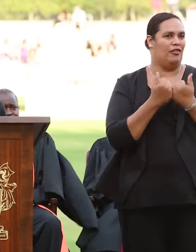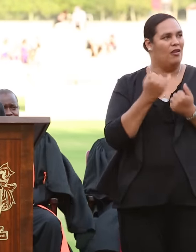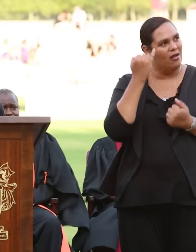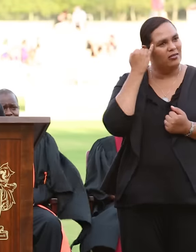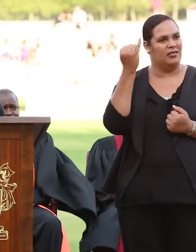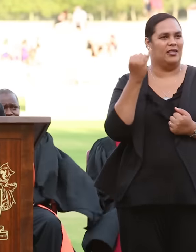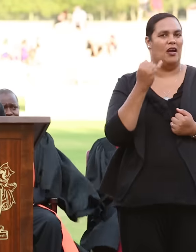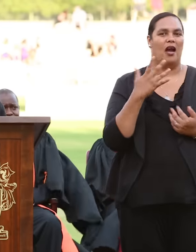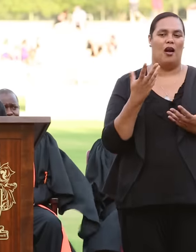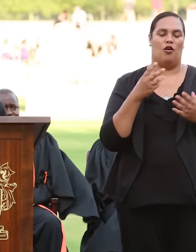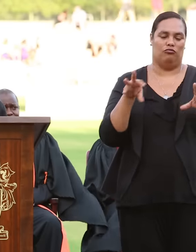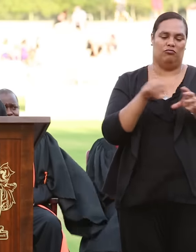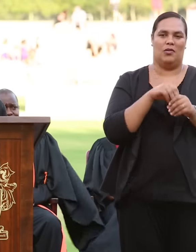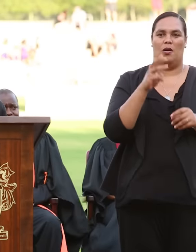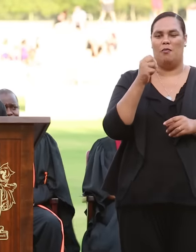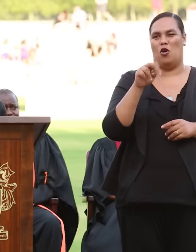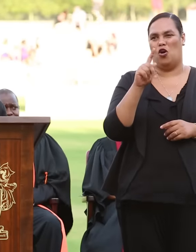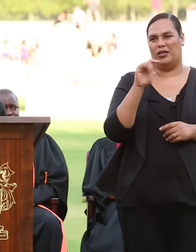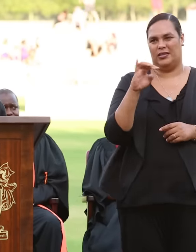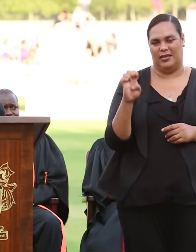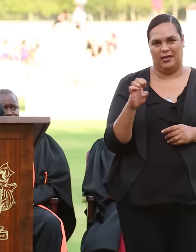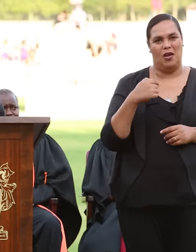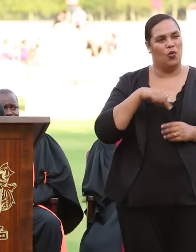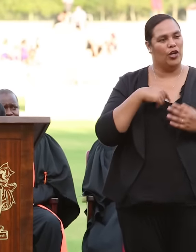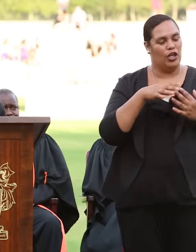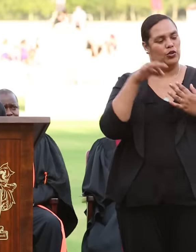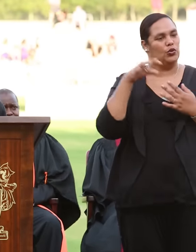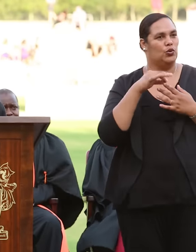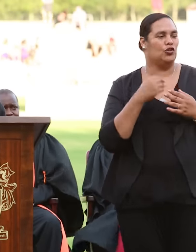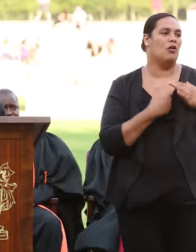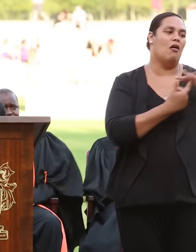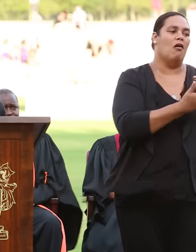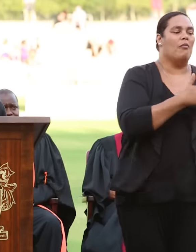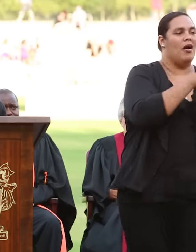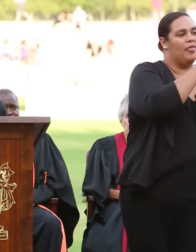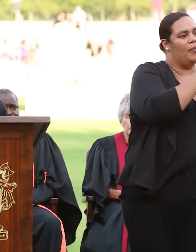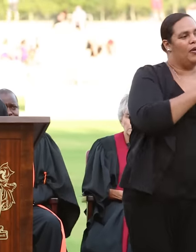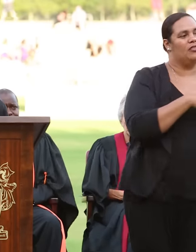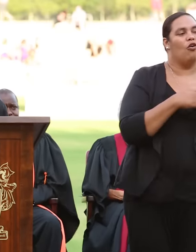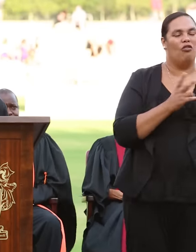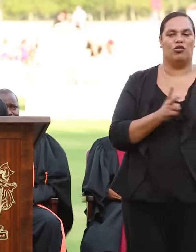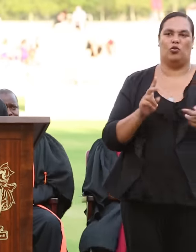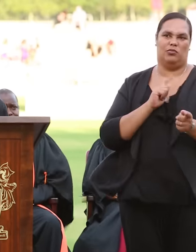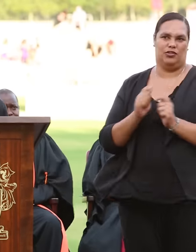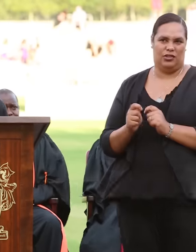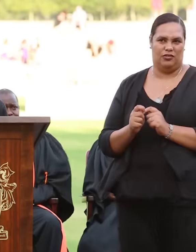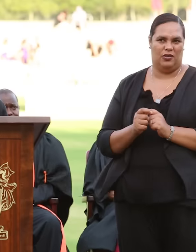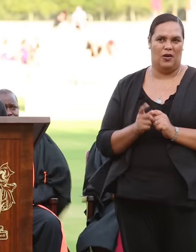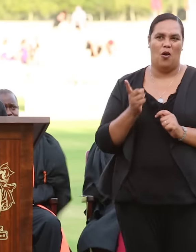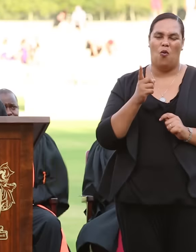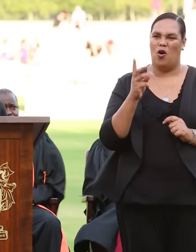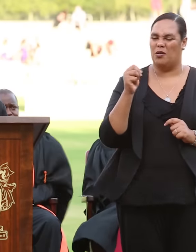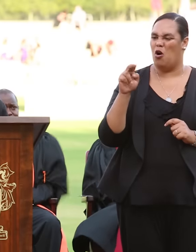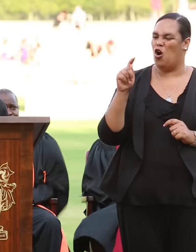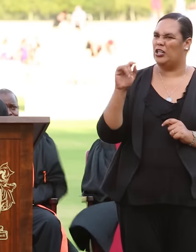for what it means to be a Marti. We can choose to admire the values of a person over superficial traits. What would a Marti